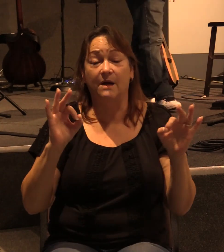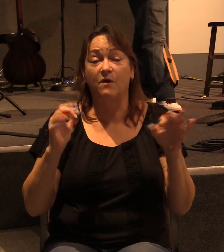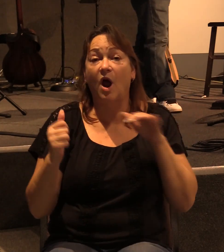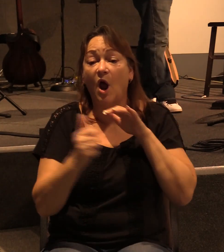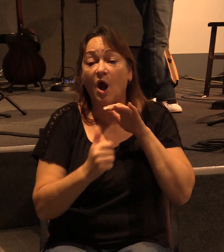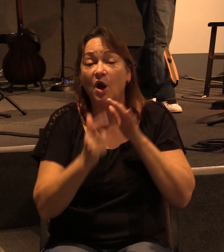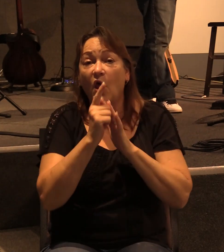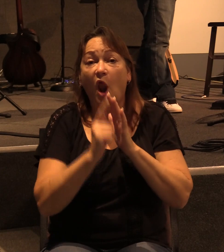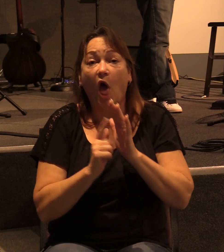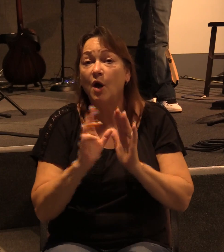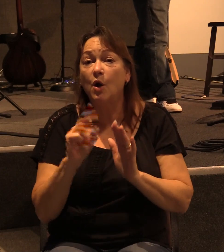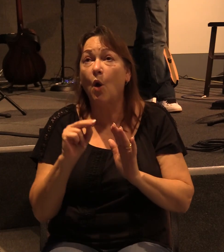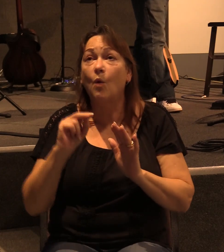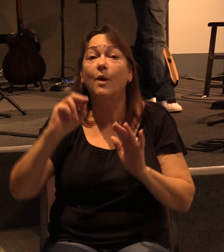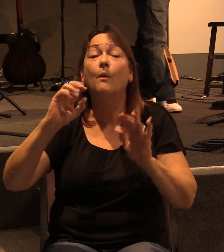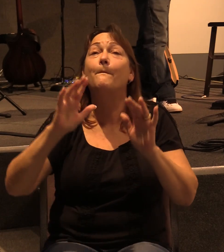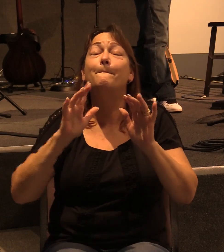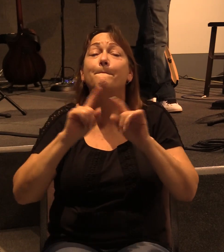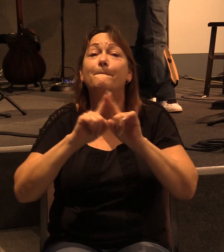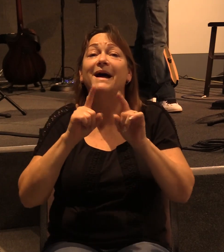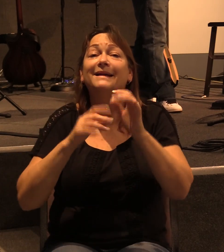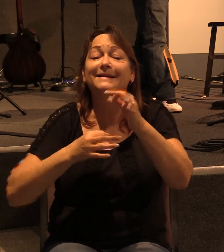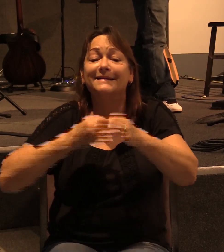under the law. We're under his marvelous grace.